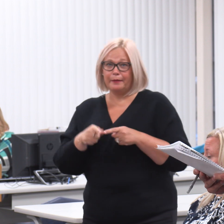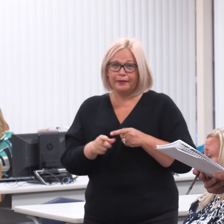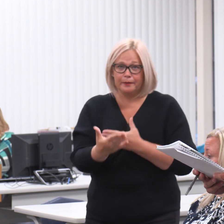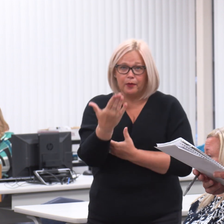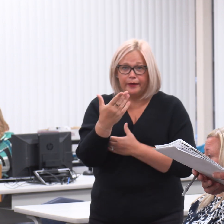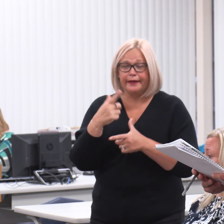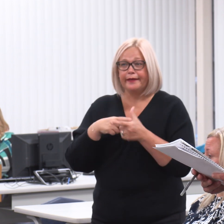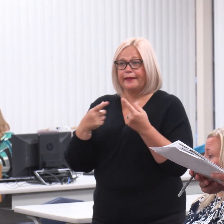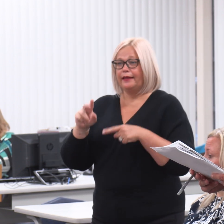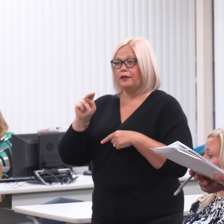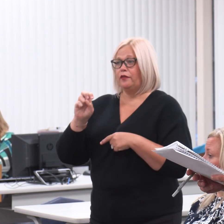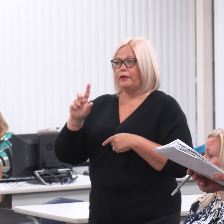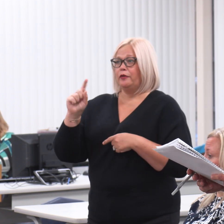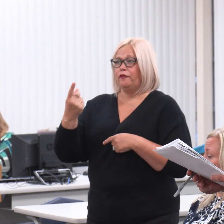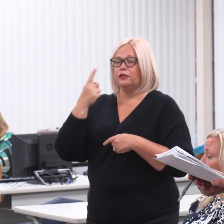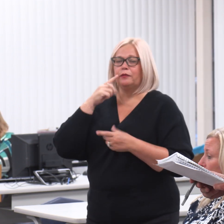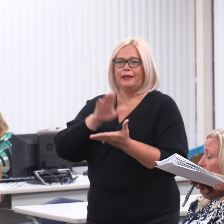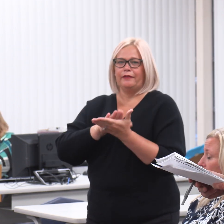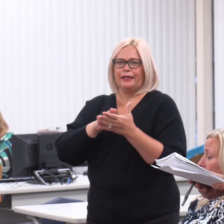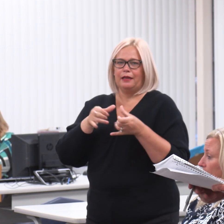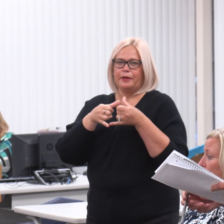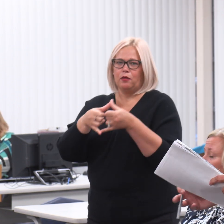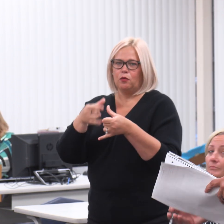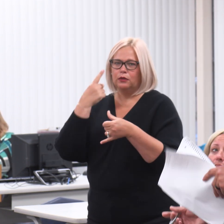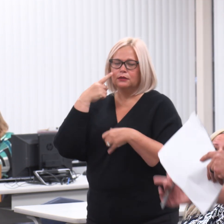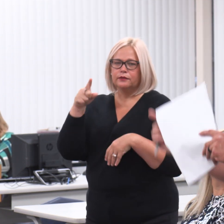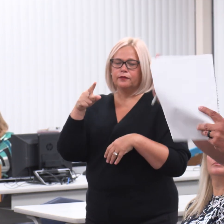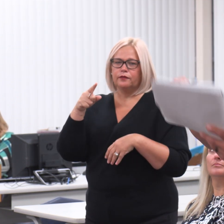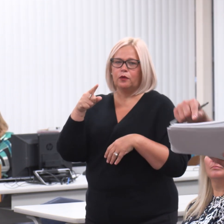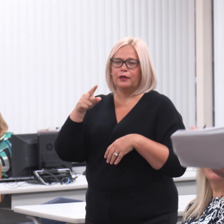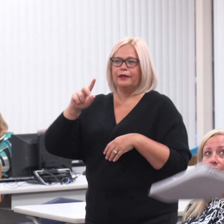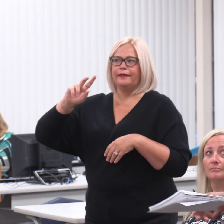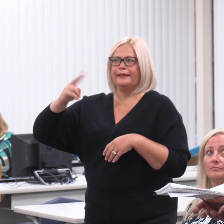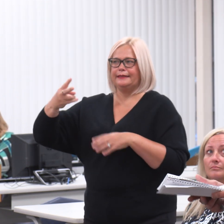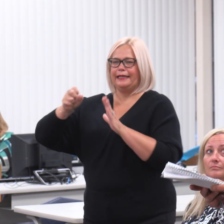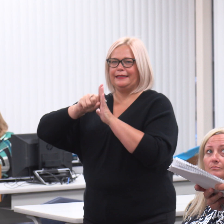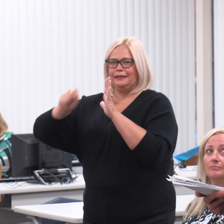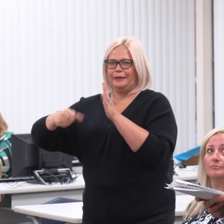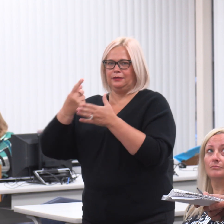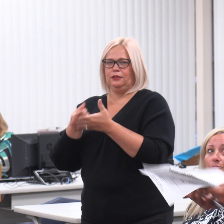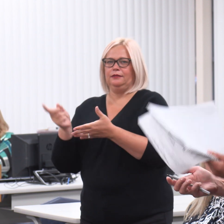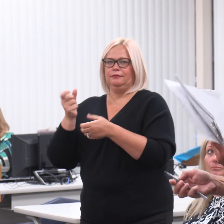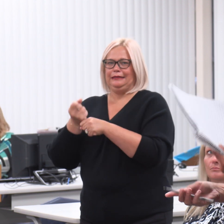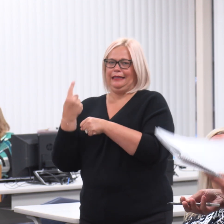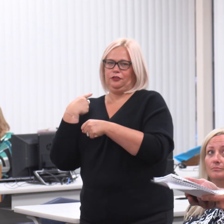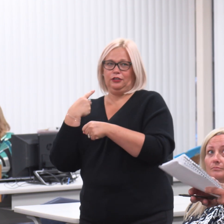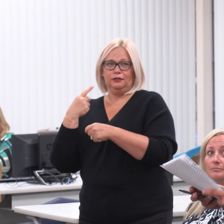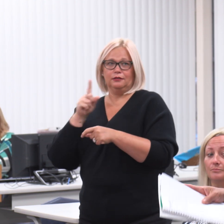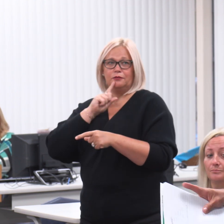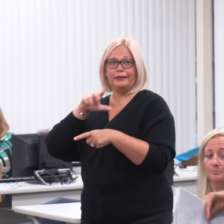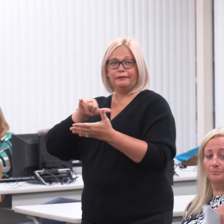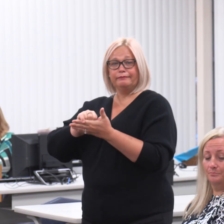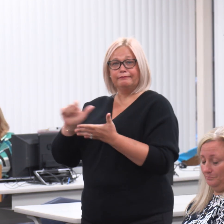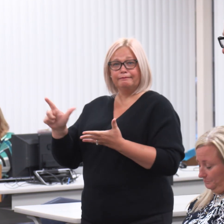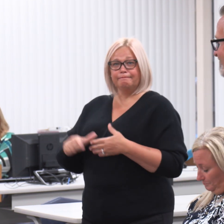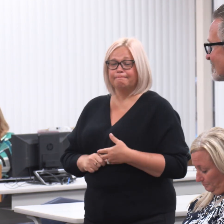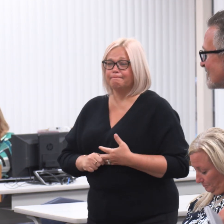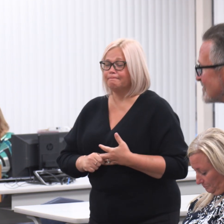1st, we'll have our academic awards for the second semester last year. That's pretty much it.